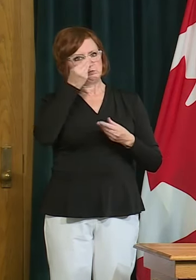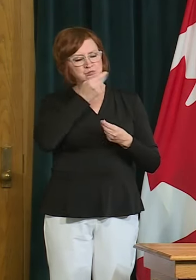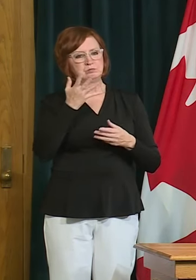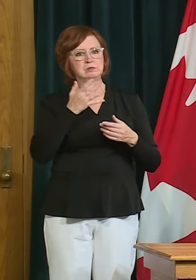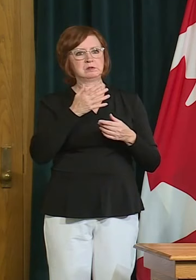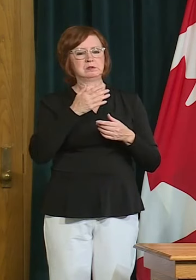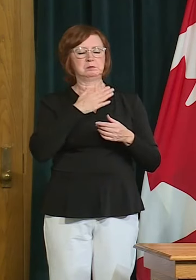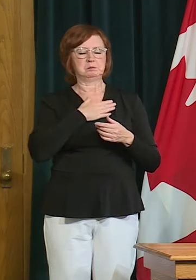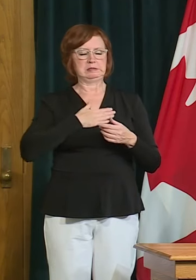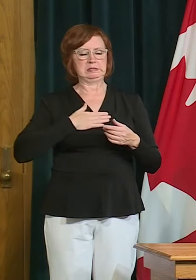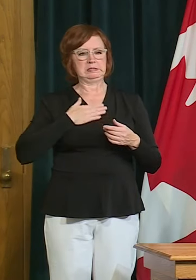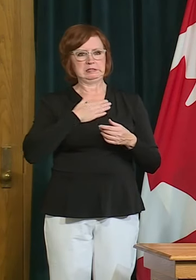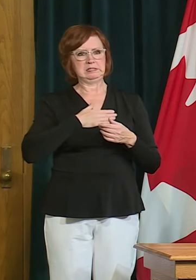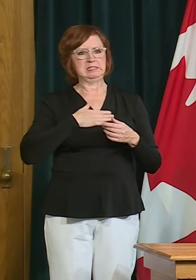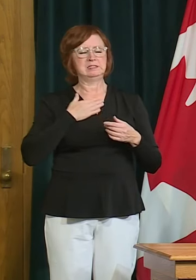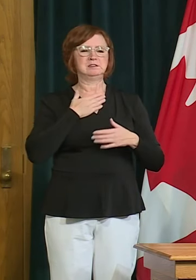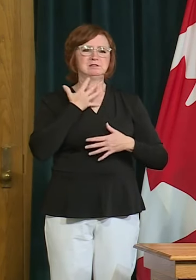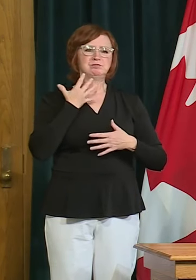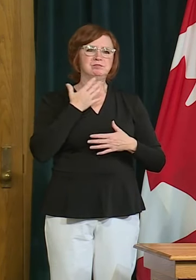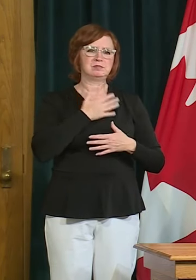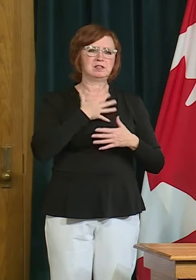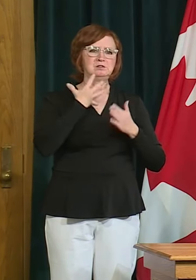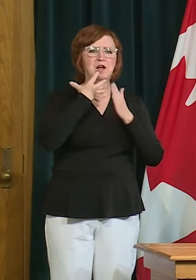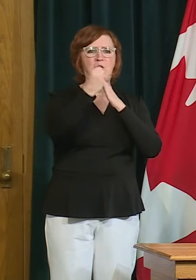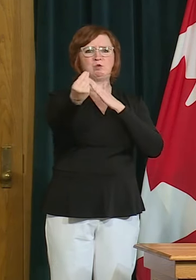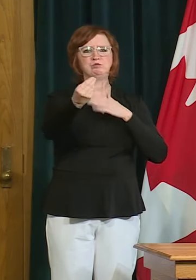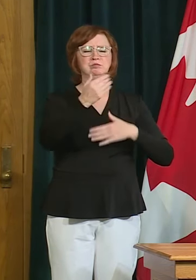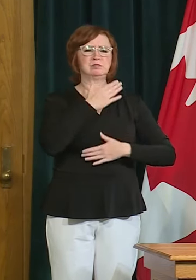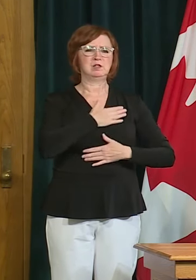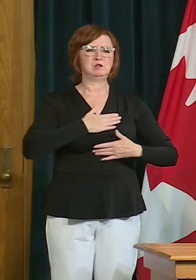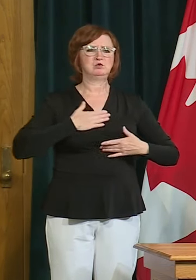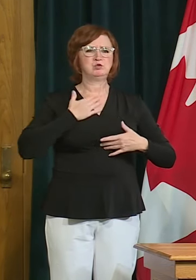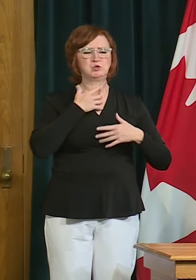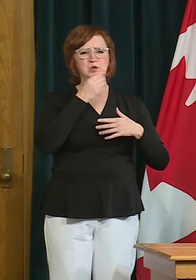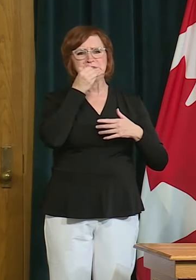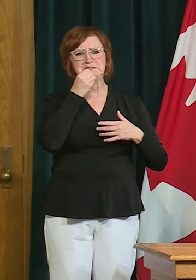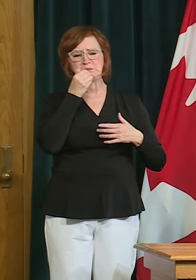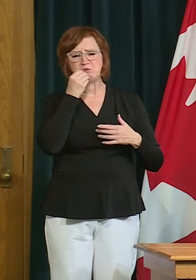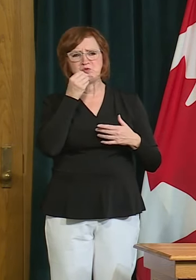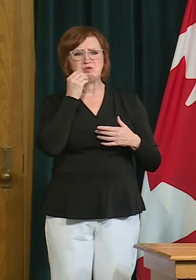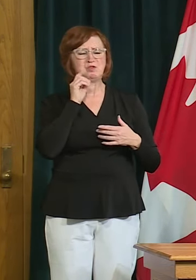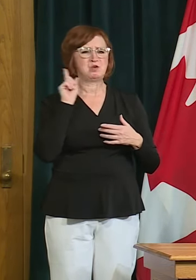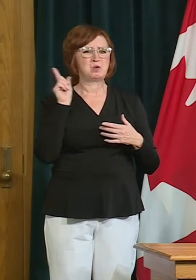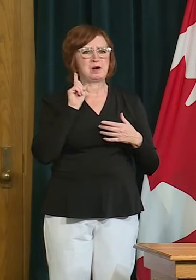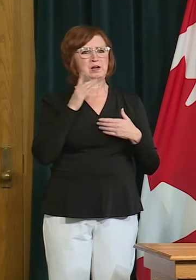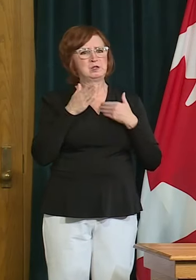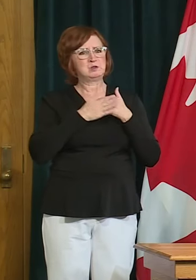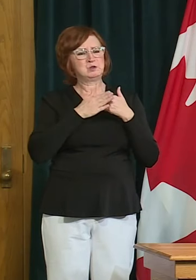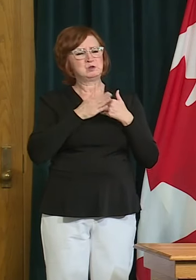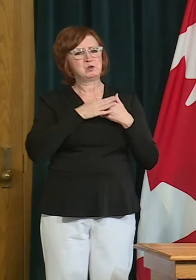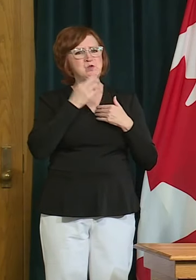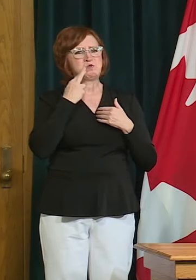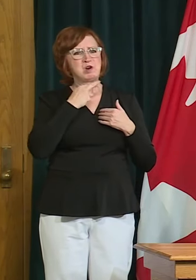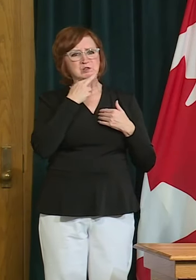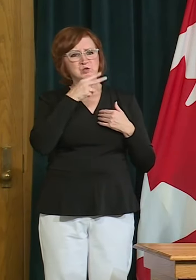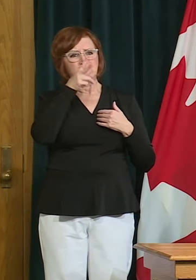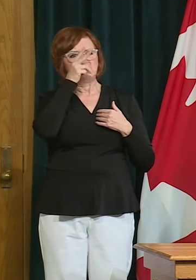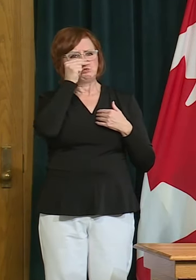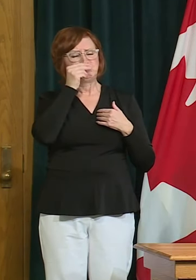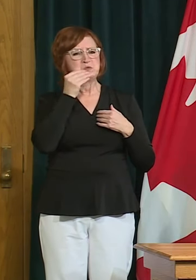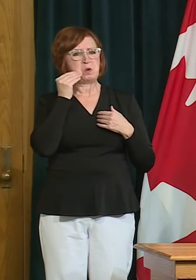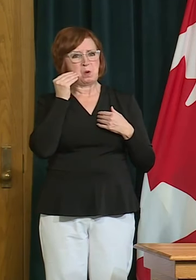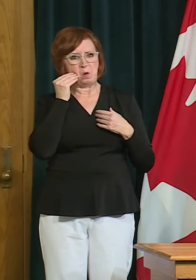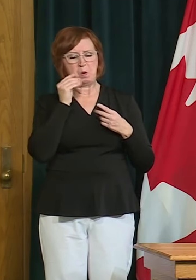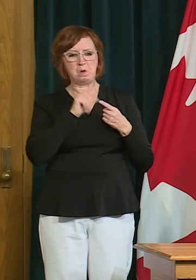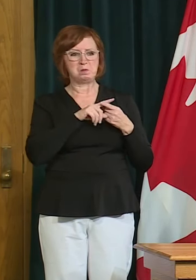to uh to to go out in our community and enjoy a meal at uh at their locally owned uh restaurant to enjoy and